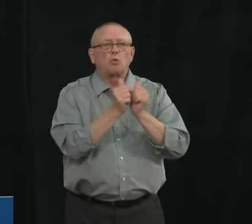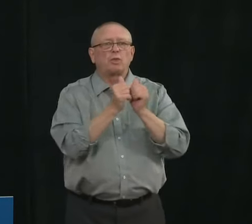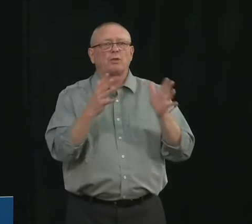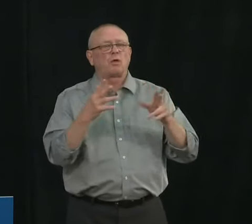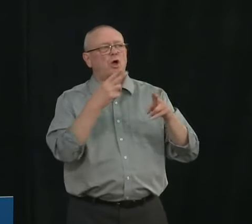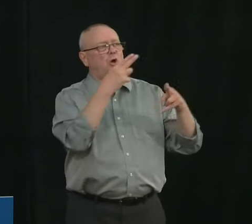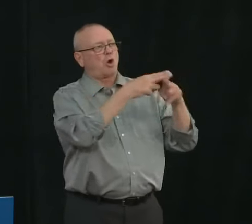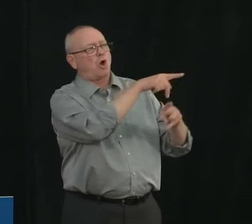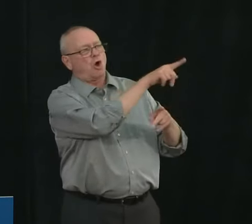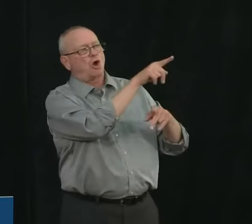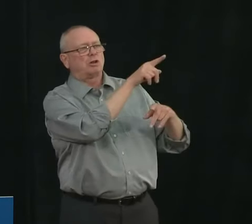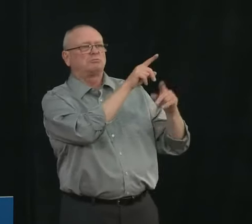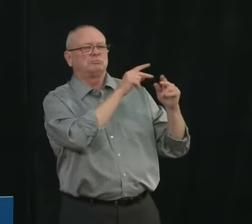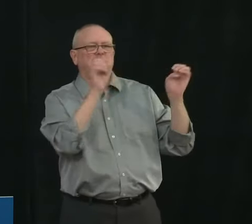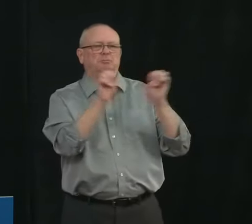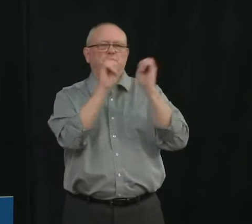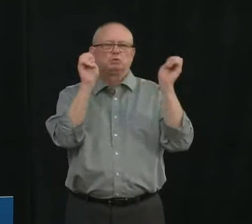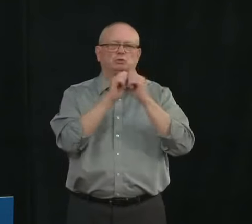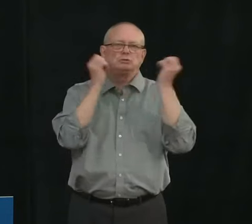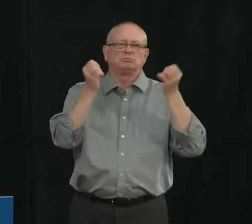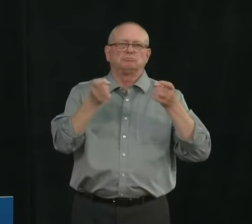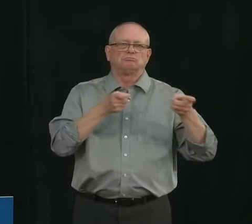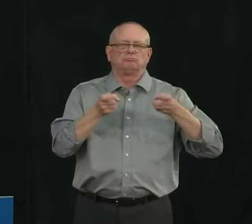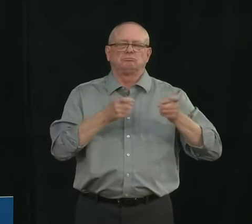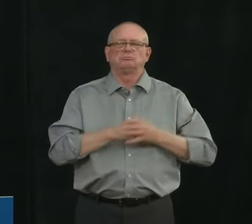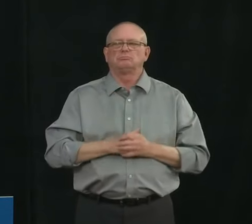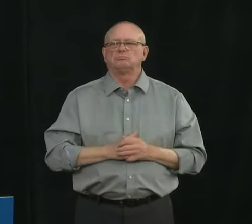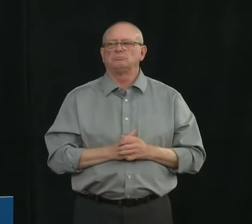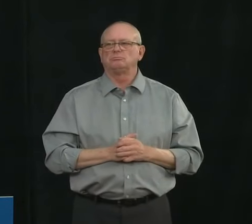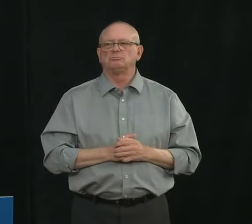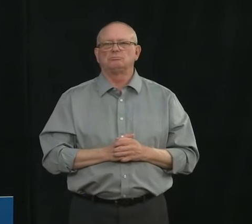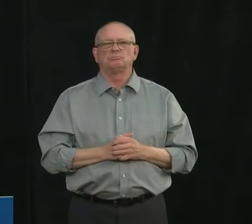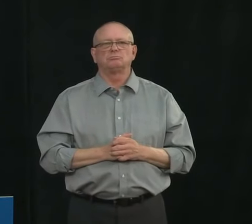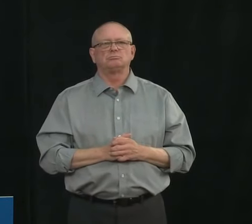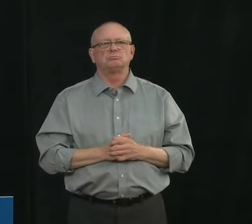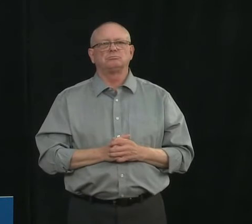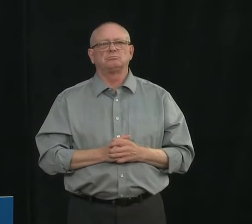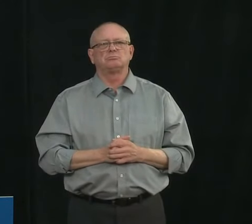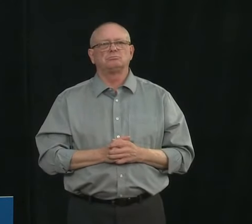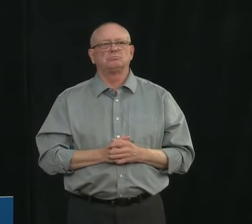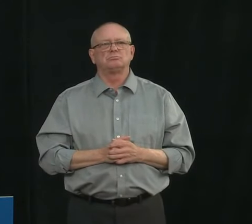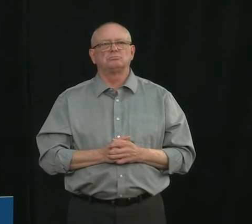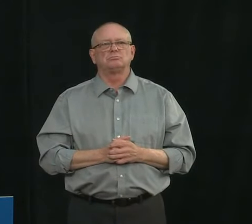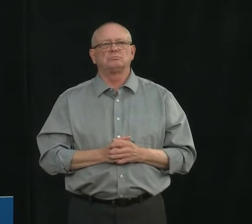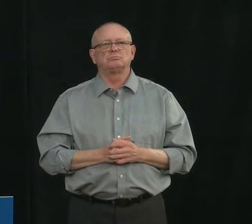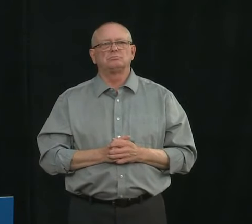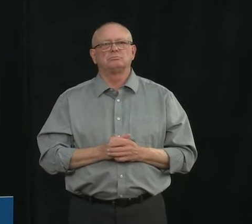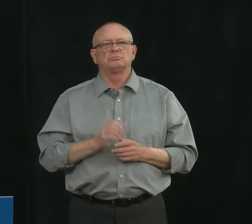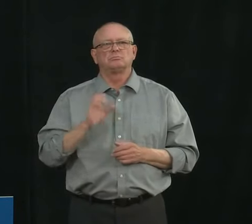Operator can you put through the next question please? Thank you. Herring, Calgary Herald.